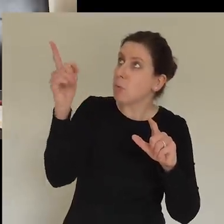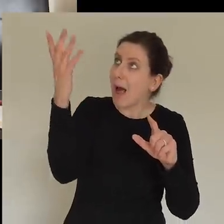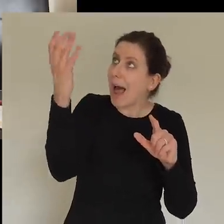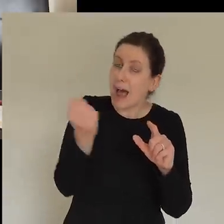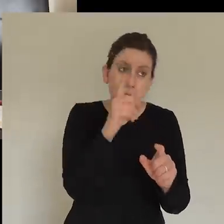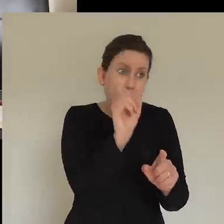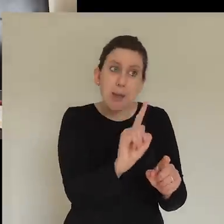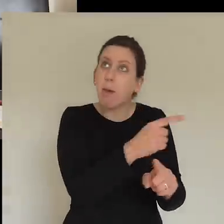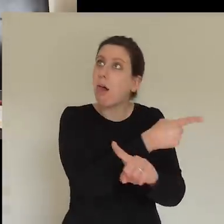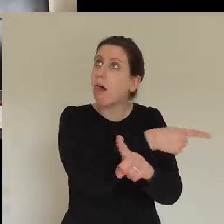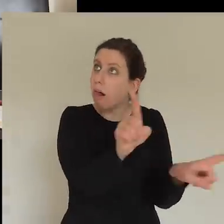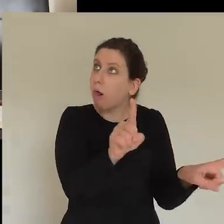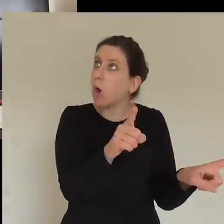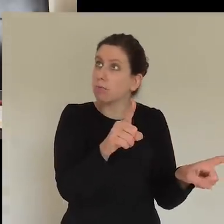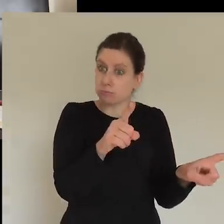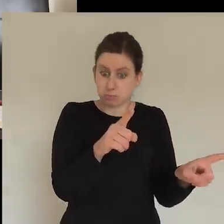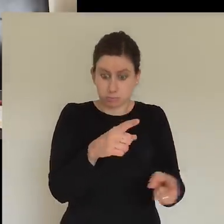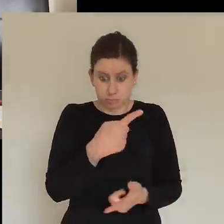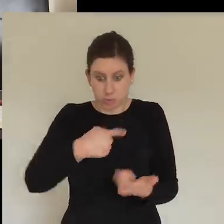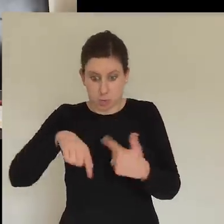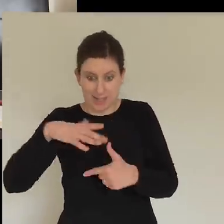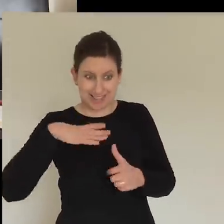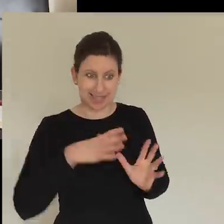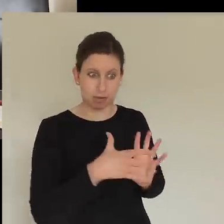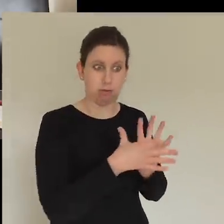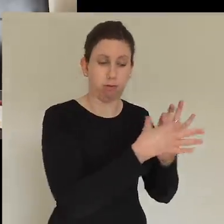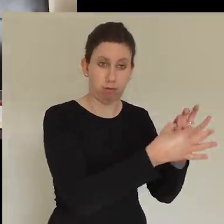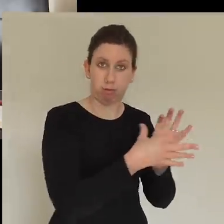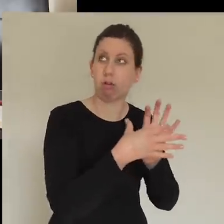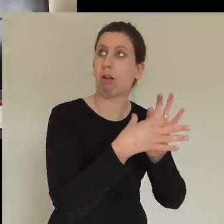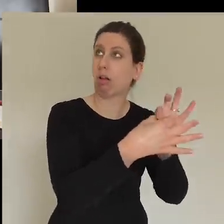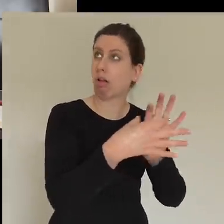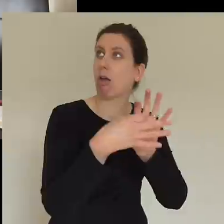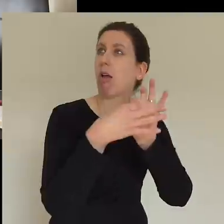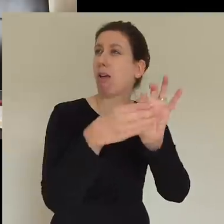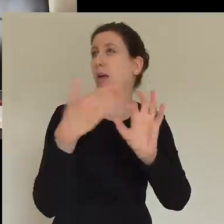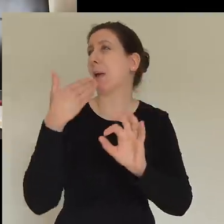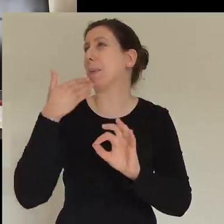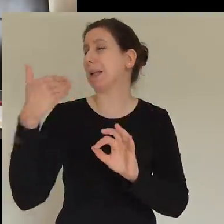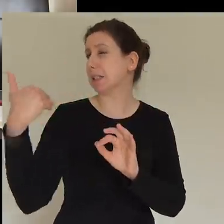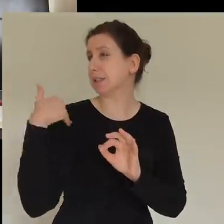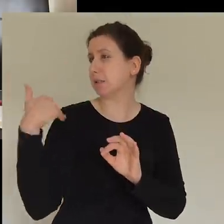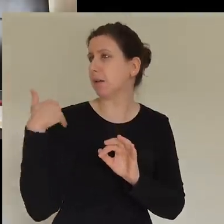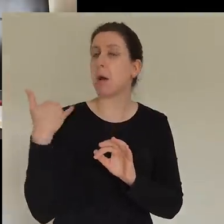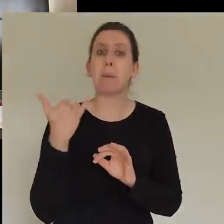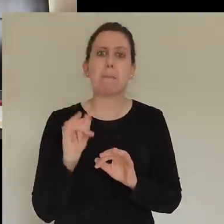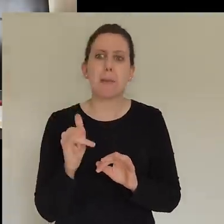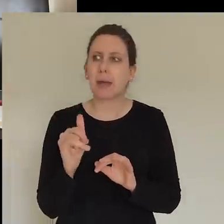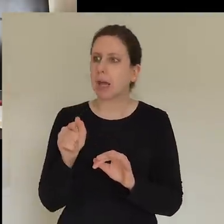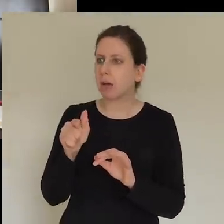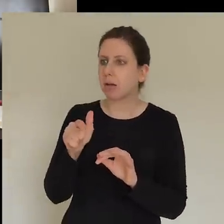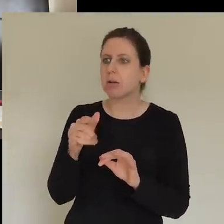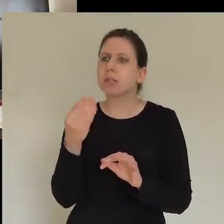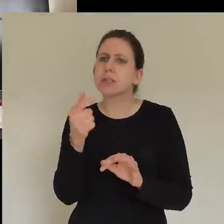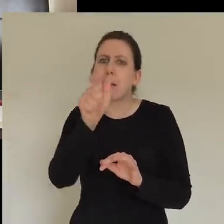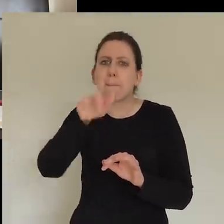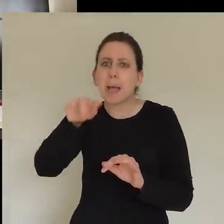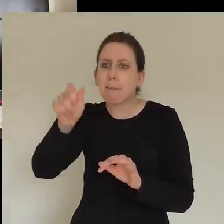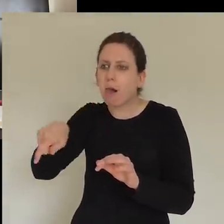there's people that we need to be drawing near, if there's people, Lord God, that you want us to unlock their gifts, Lord, would you just